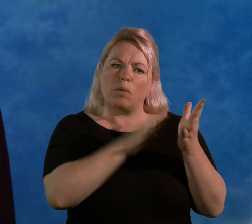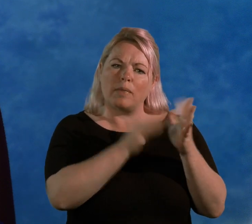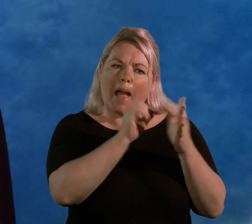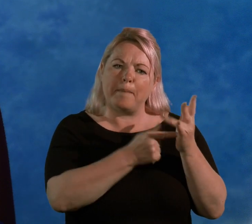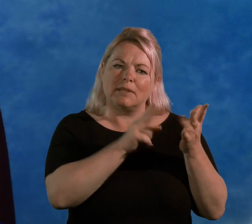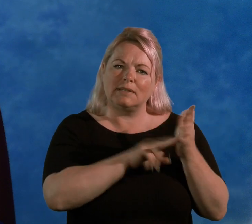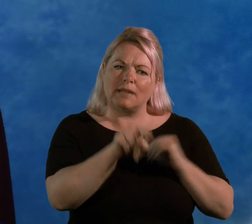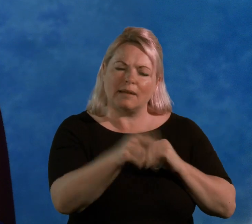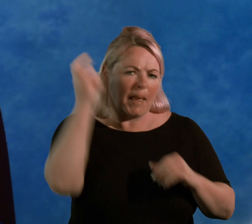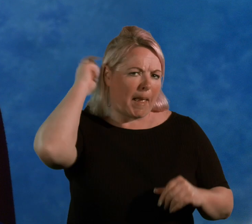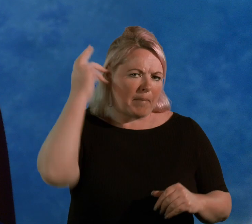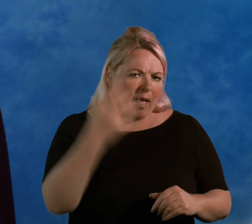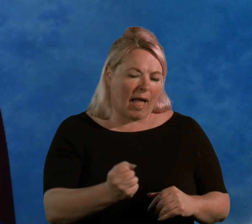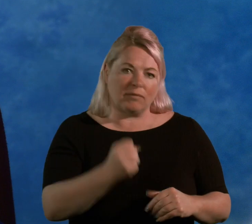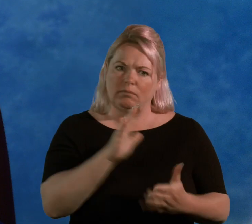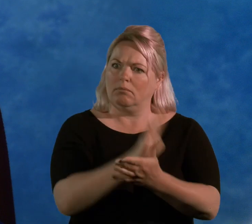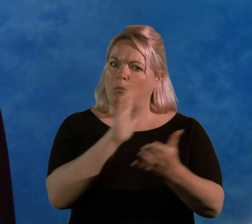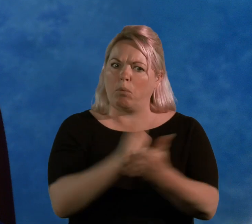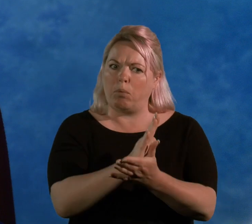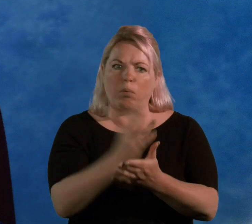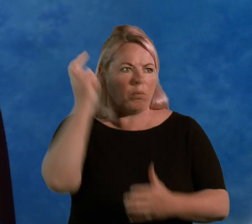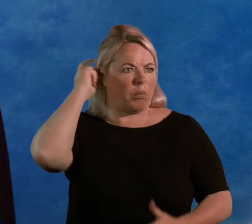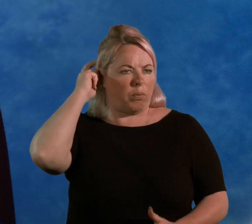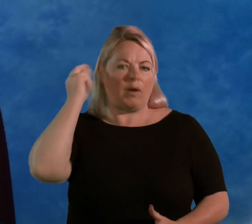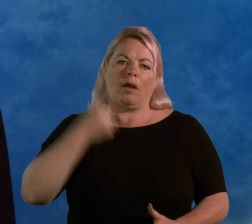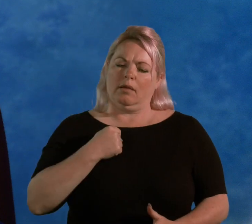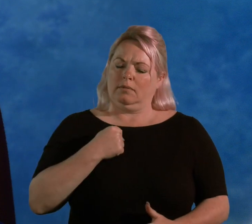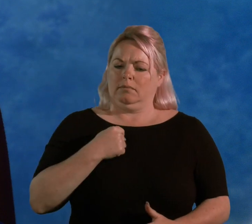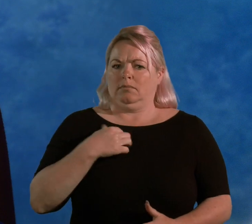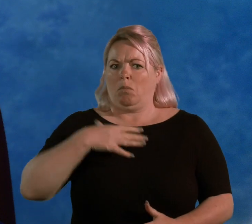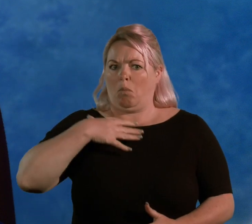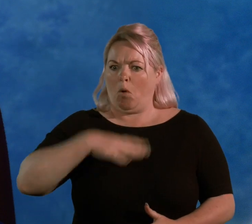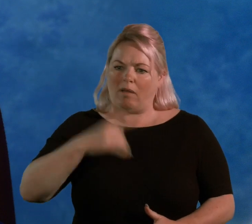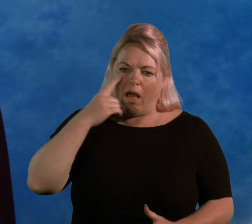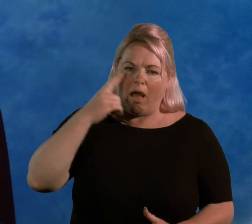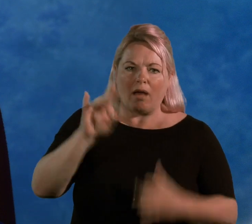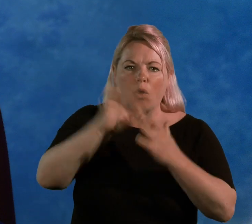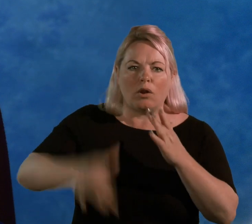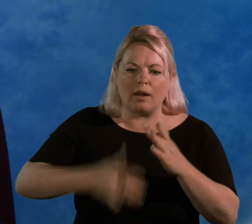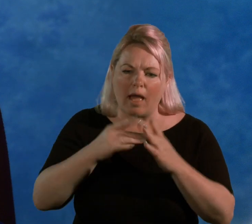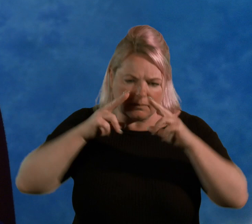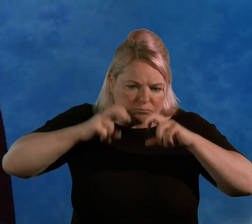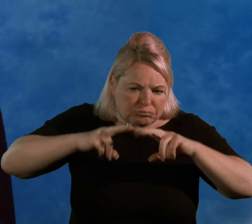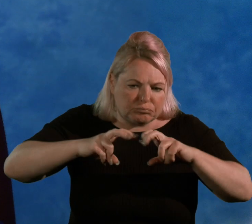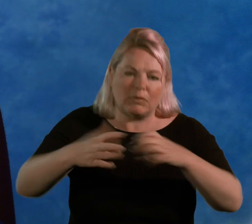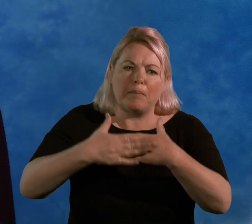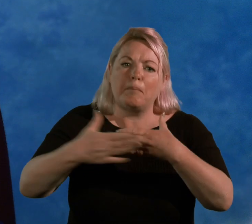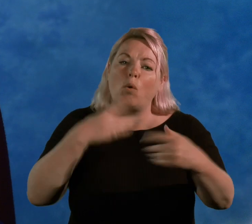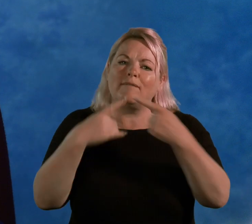delighted with it. So I went online and found out as much as I could, and approached Southampton.